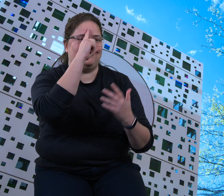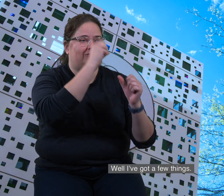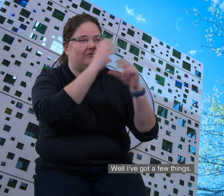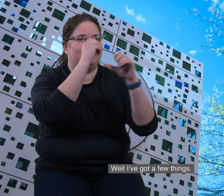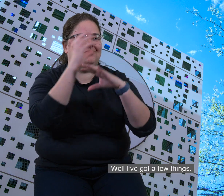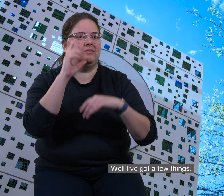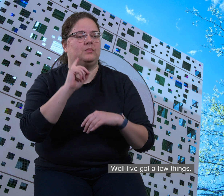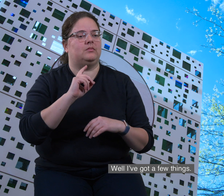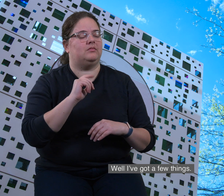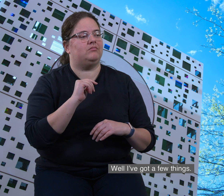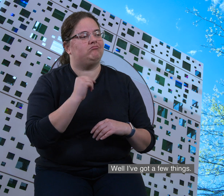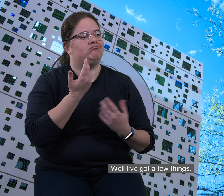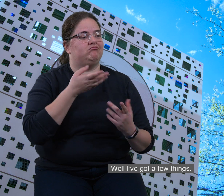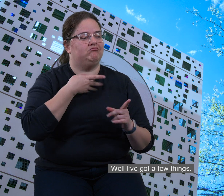Well, I've got a few things.